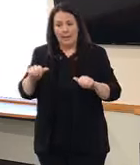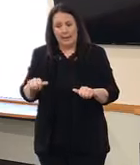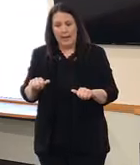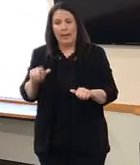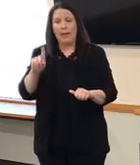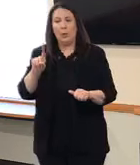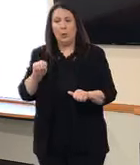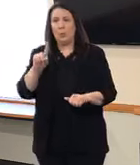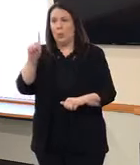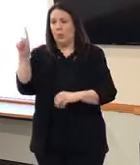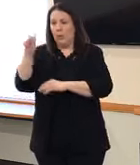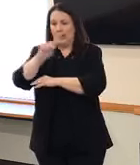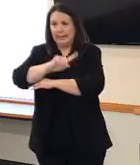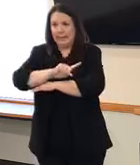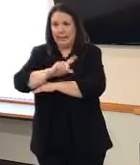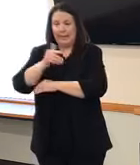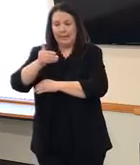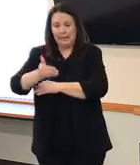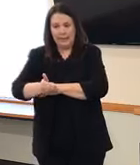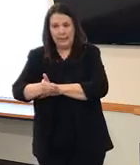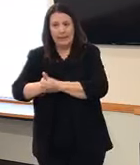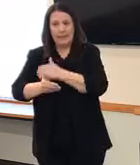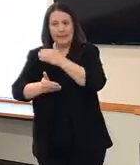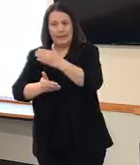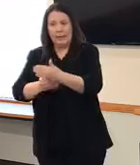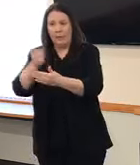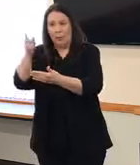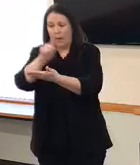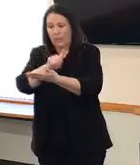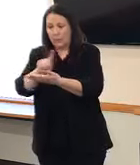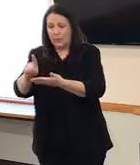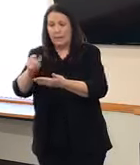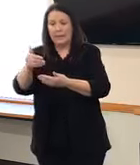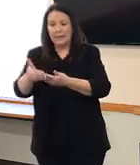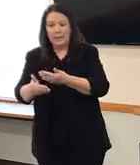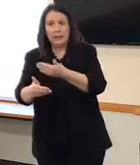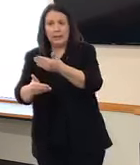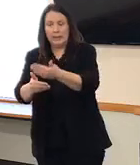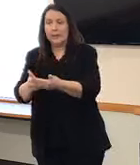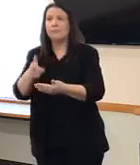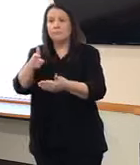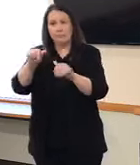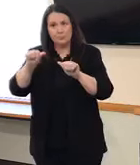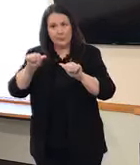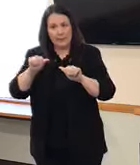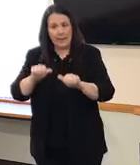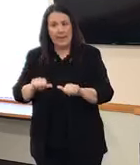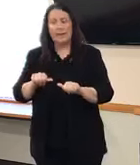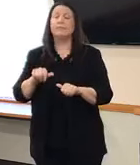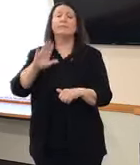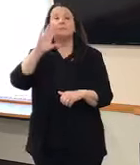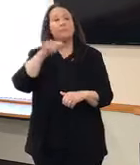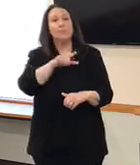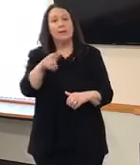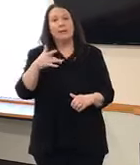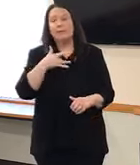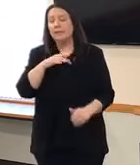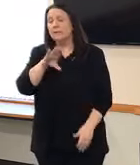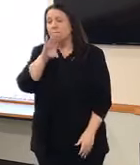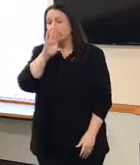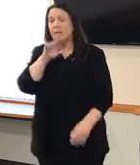week at a time. And while each day may bring a challenge that can be met, remember we're all in this together.